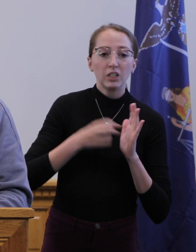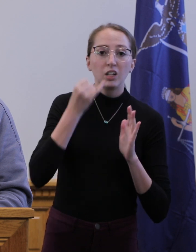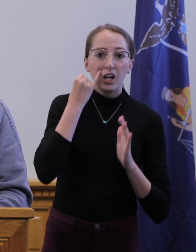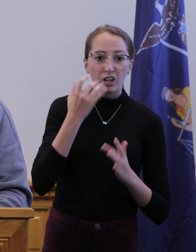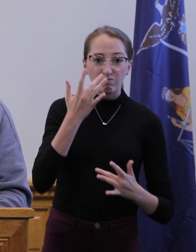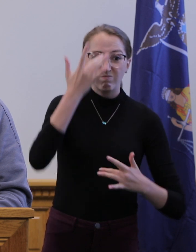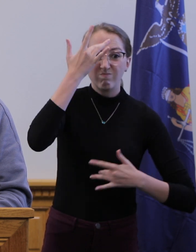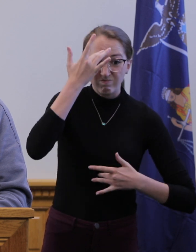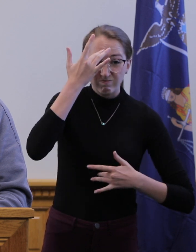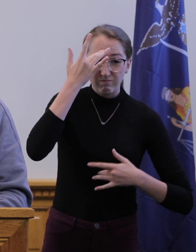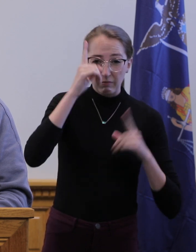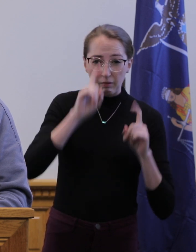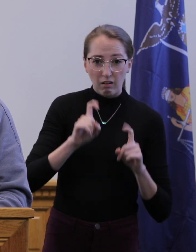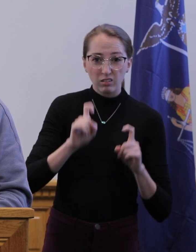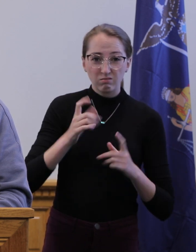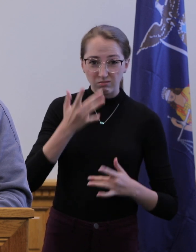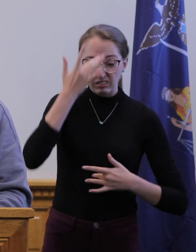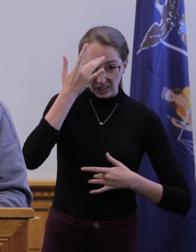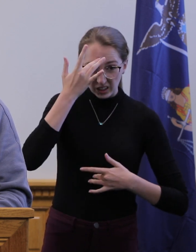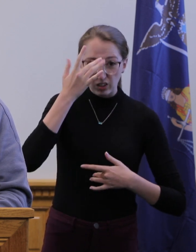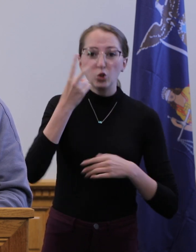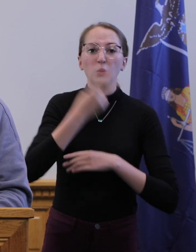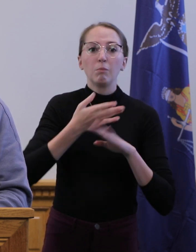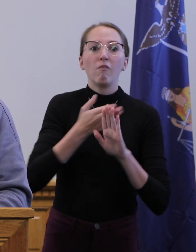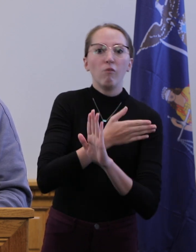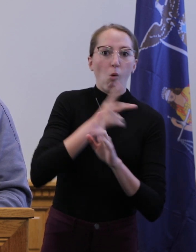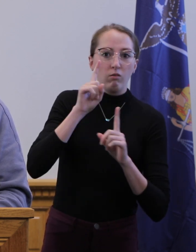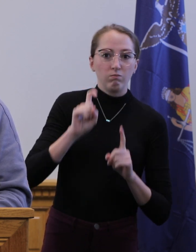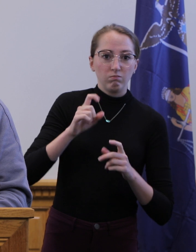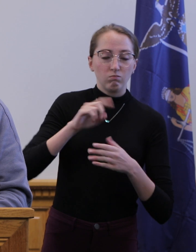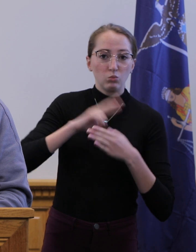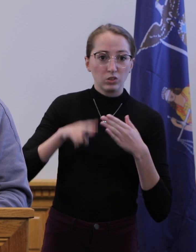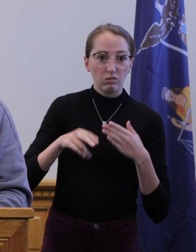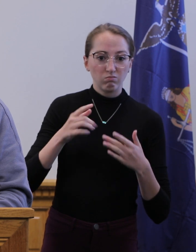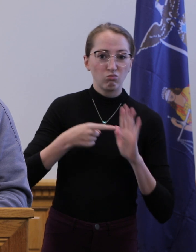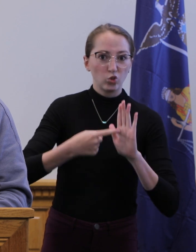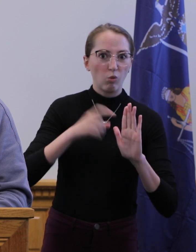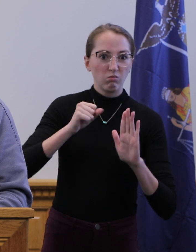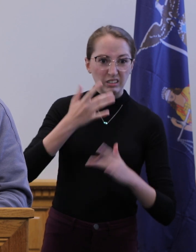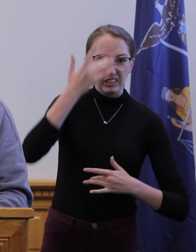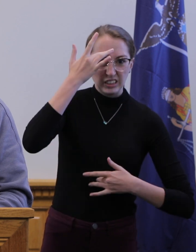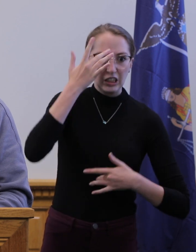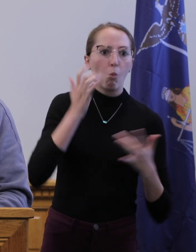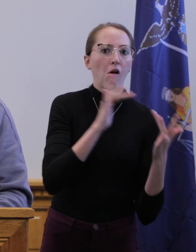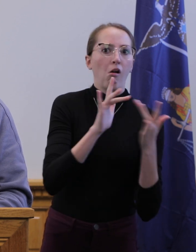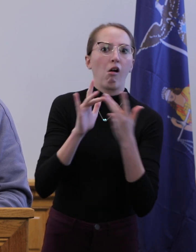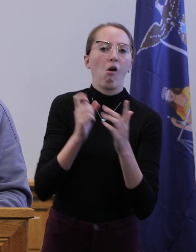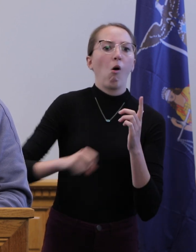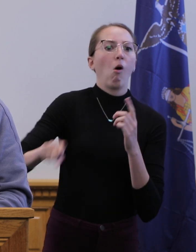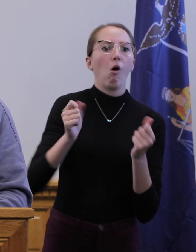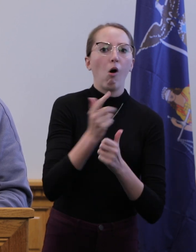until the time a positive patient is isolated. Arrangements were made for students who tested positive to be placed in